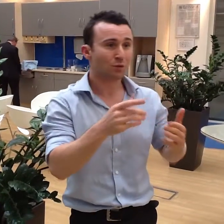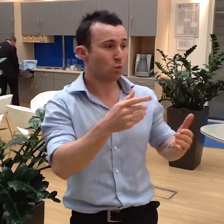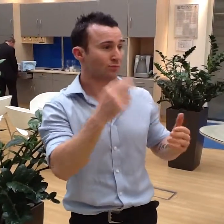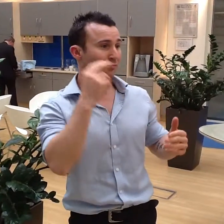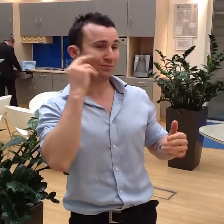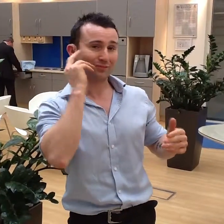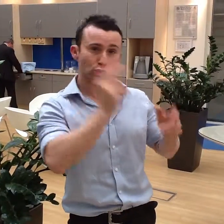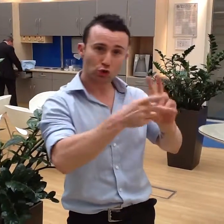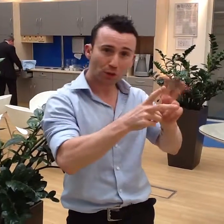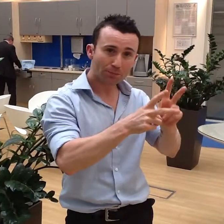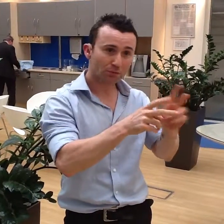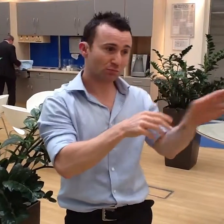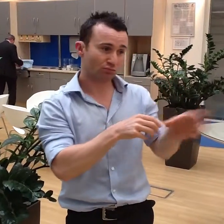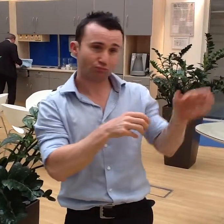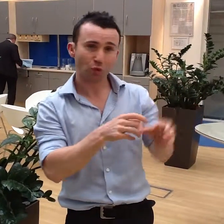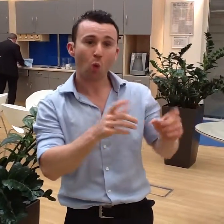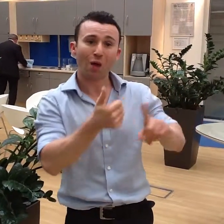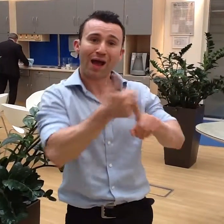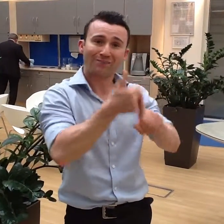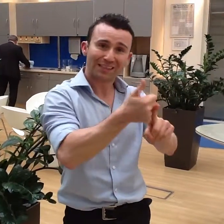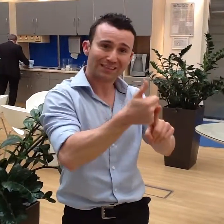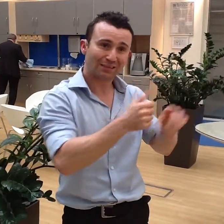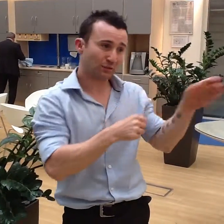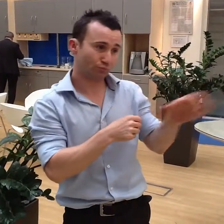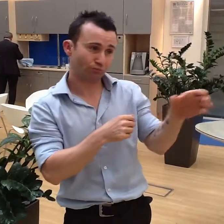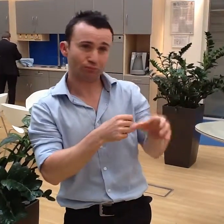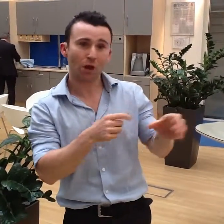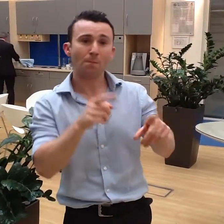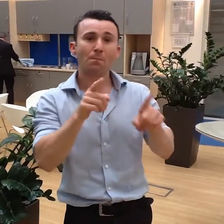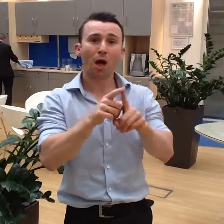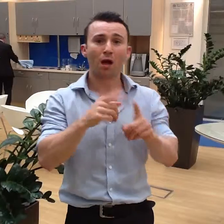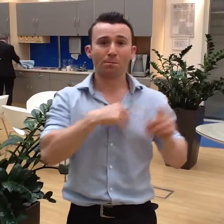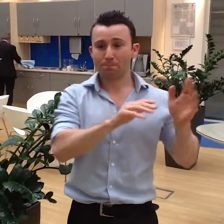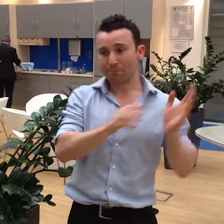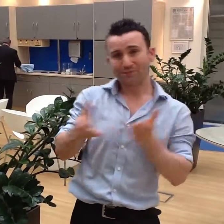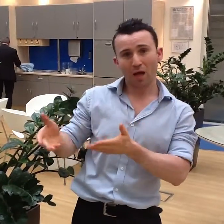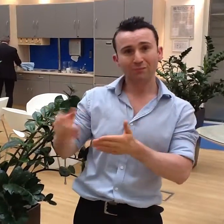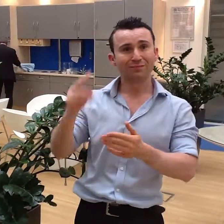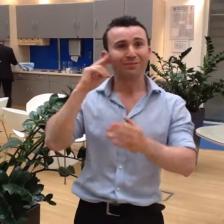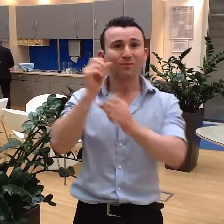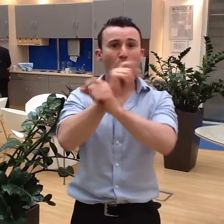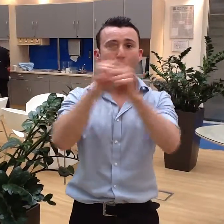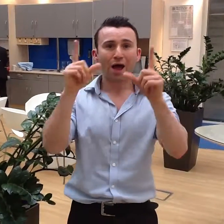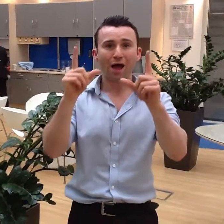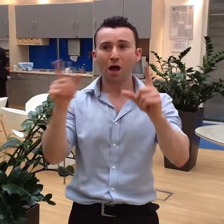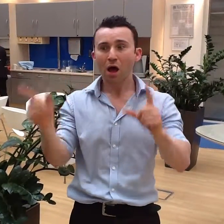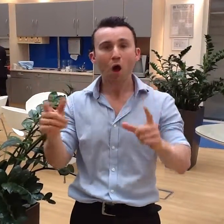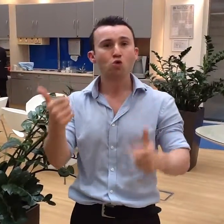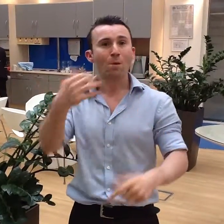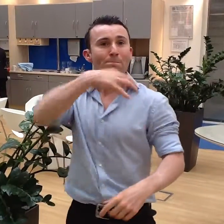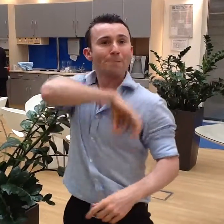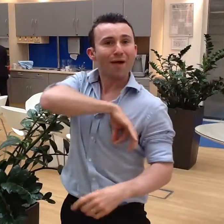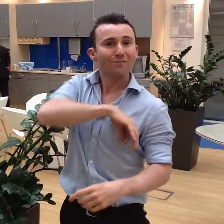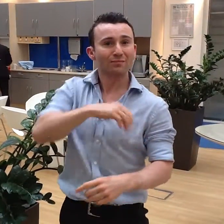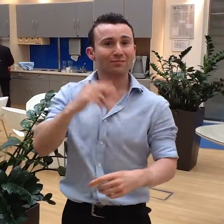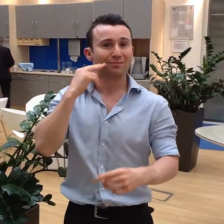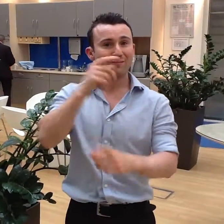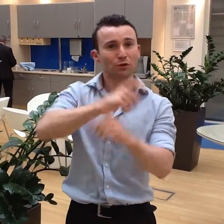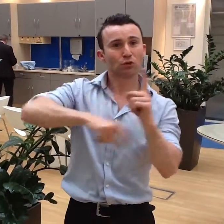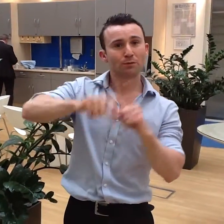support deaf people in work, with interpreting and also with advocacy and we provide deaf awareness and that's a good